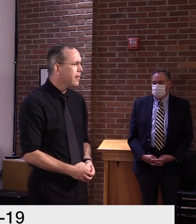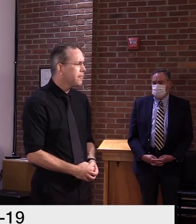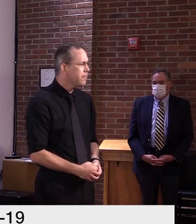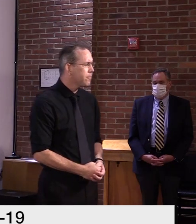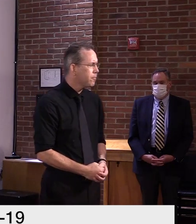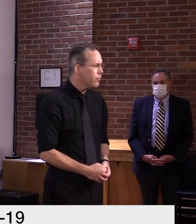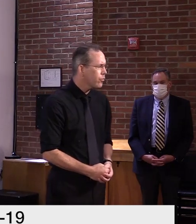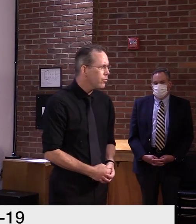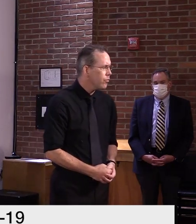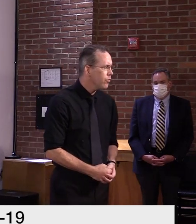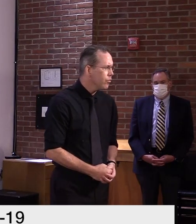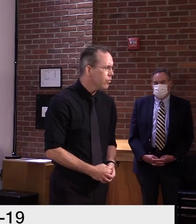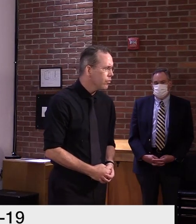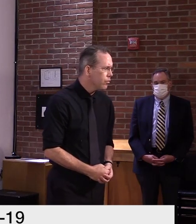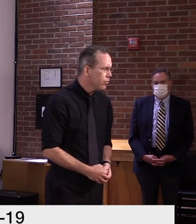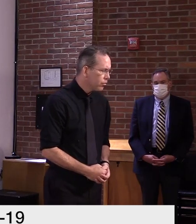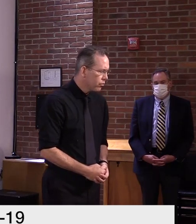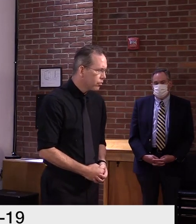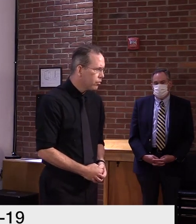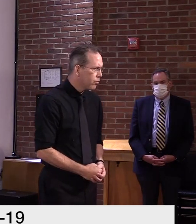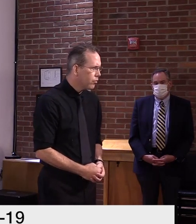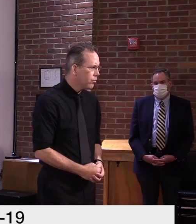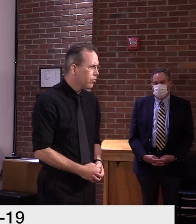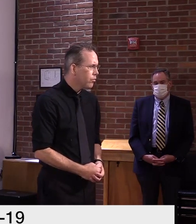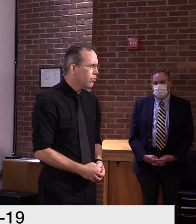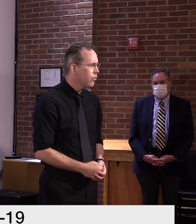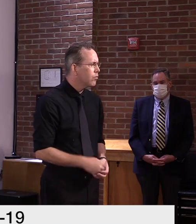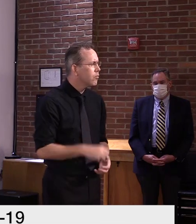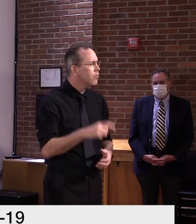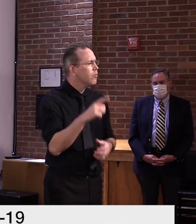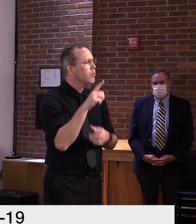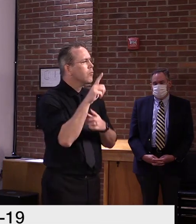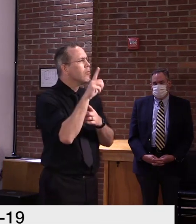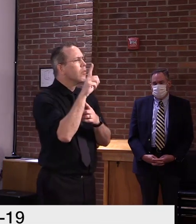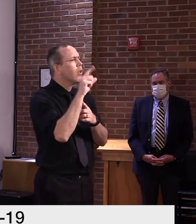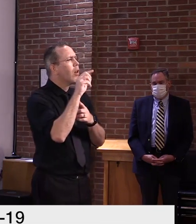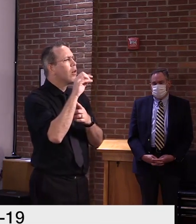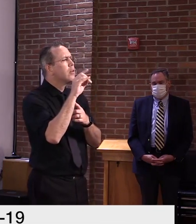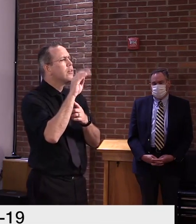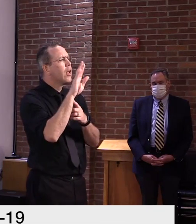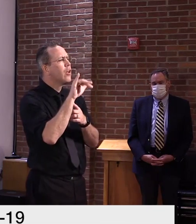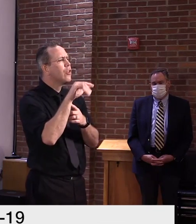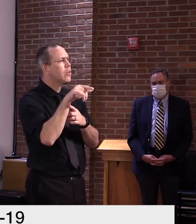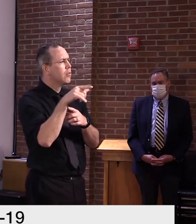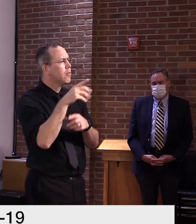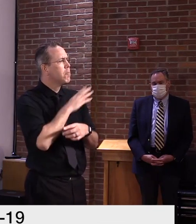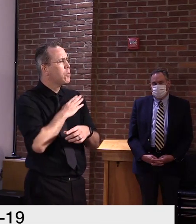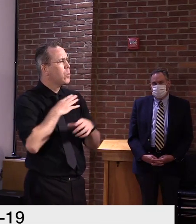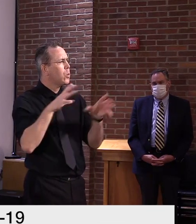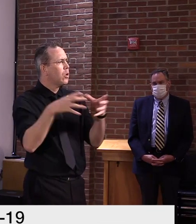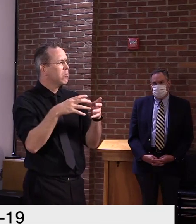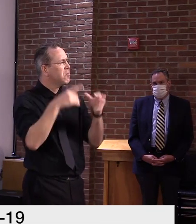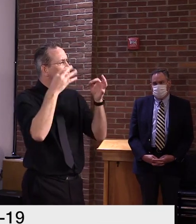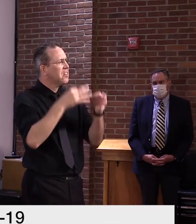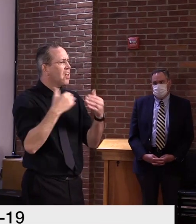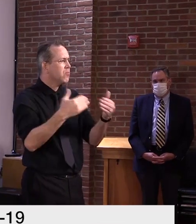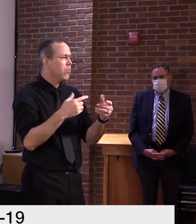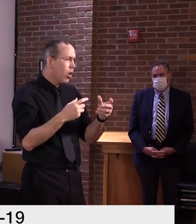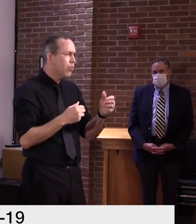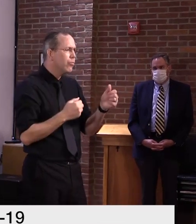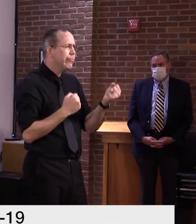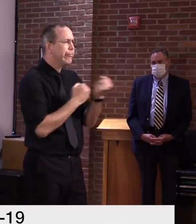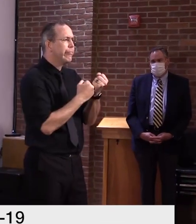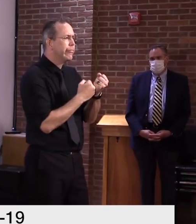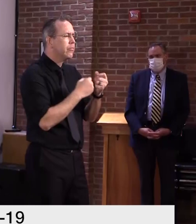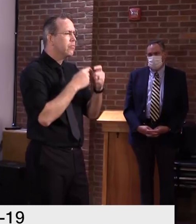as saying, uh, we've been waiting for the governor to take the lead on this. And so, and he hasn't, um, could I get your thoughts on that? Well, again,